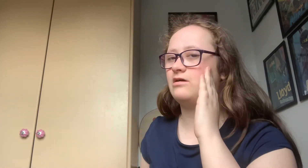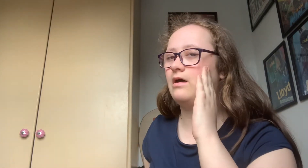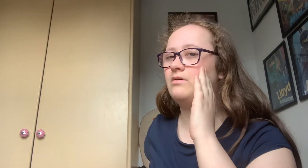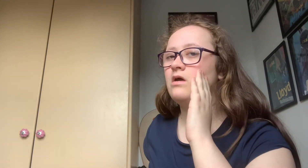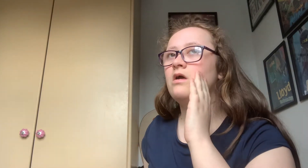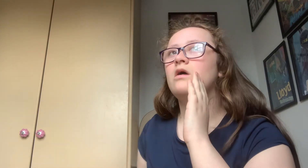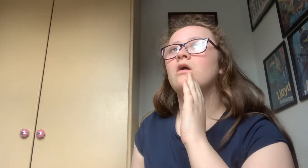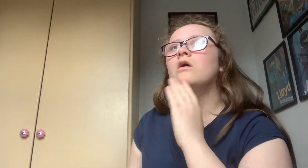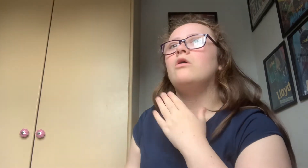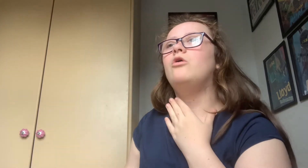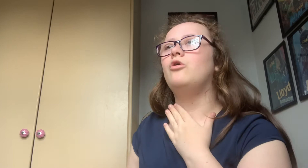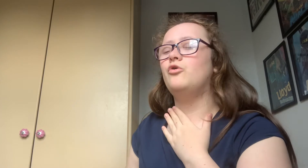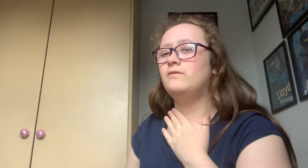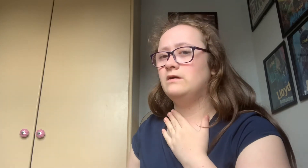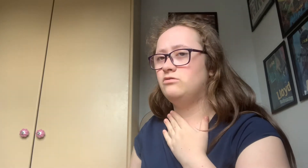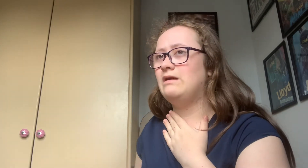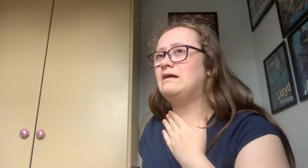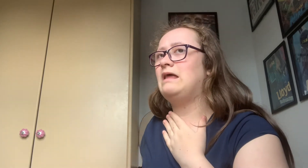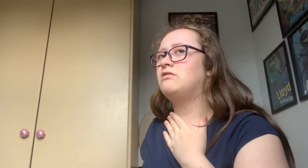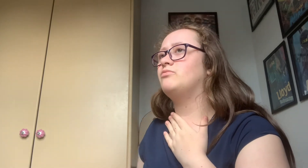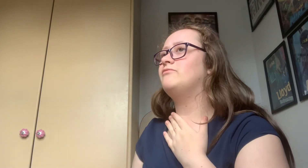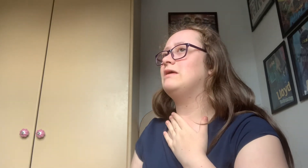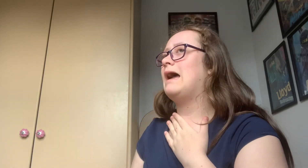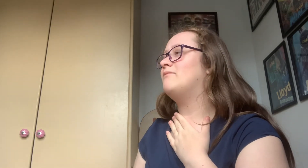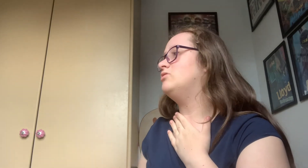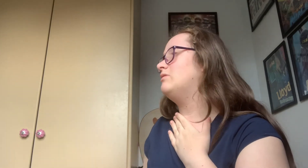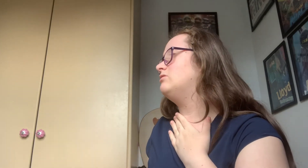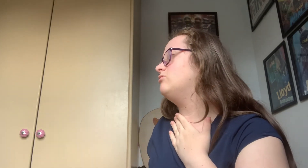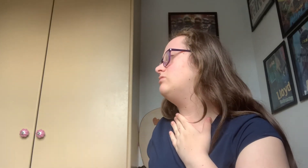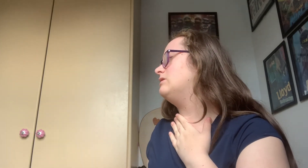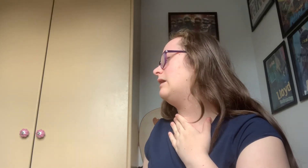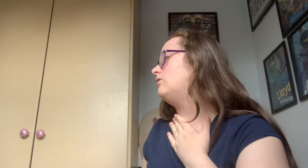club So yeah, that's one of the apps you can seriously download